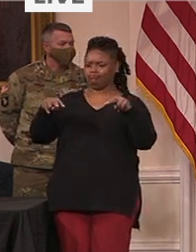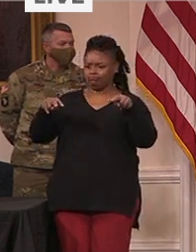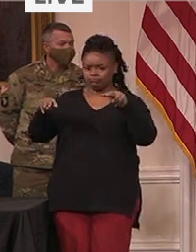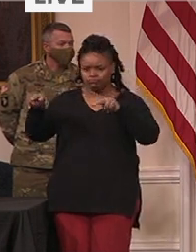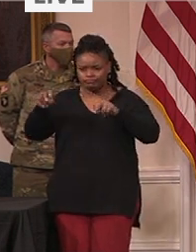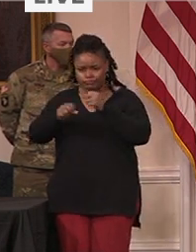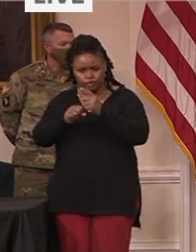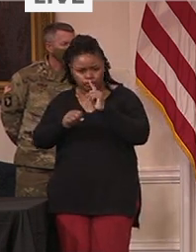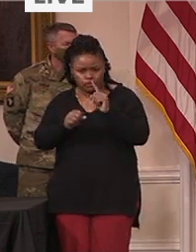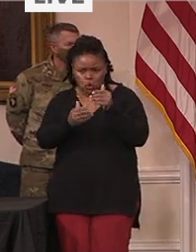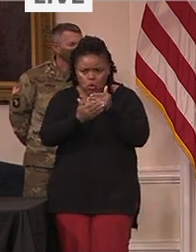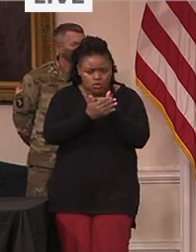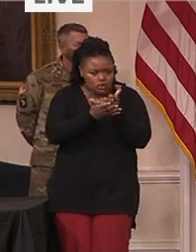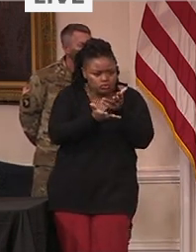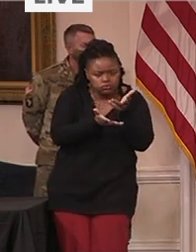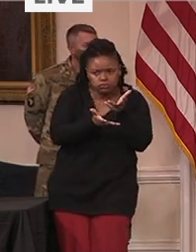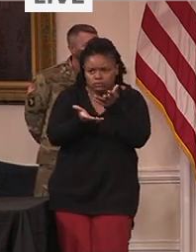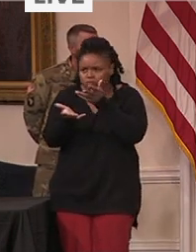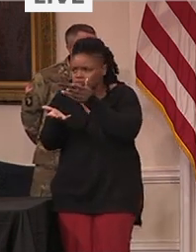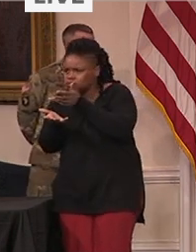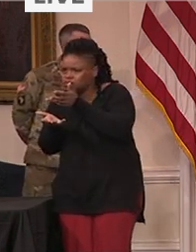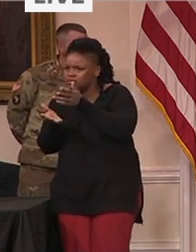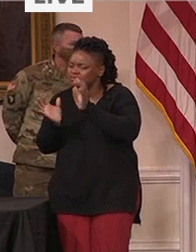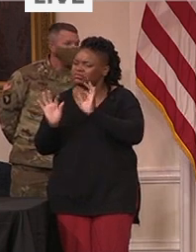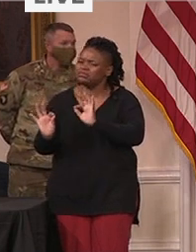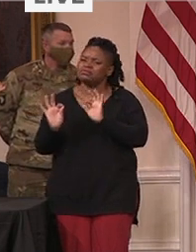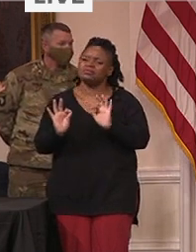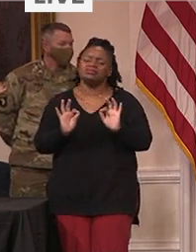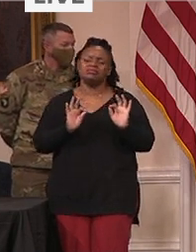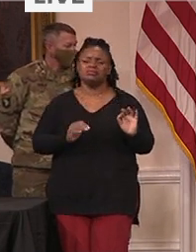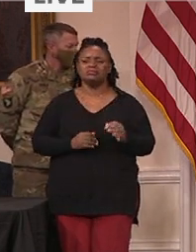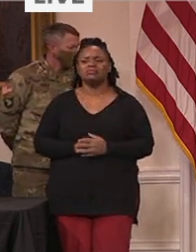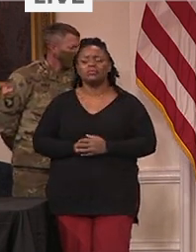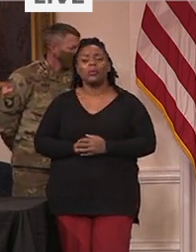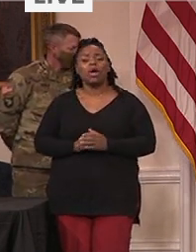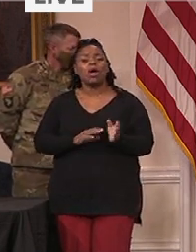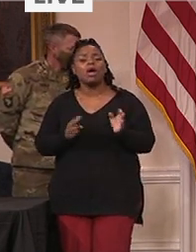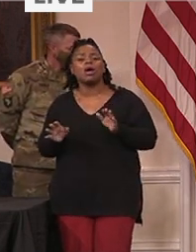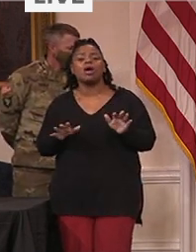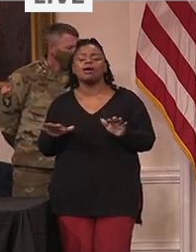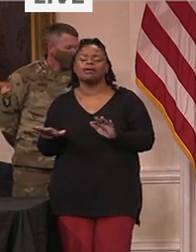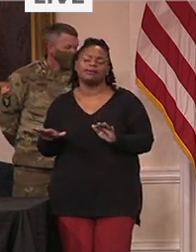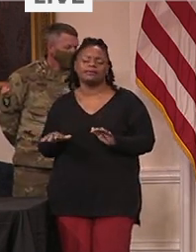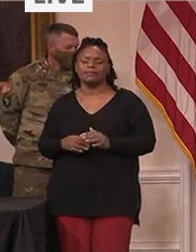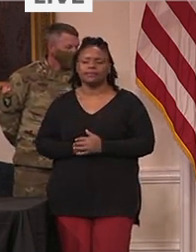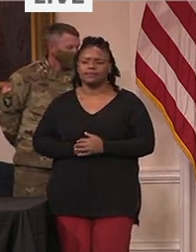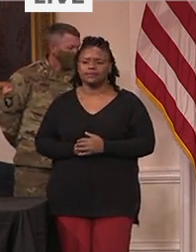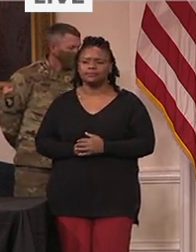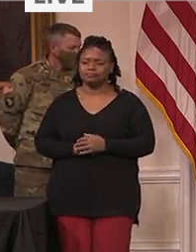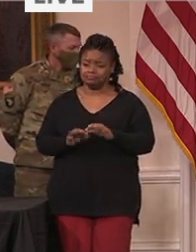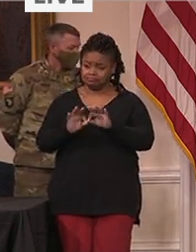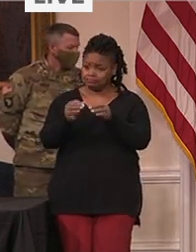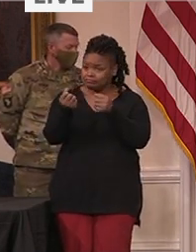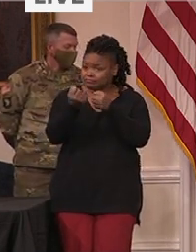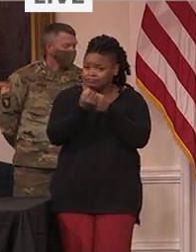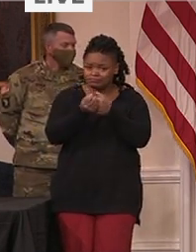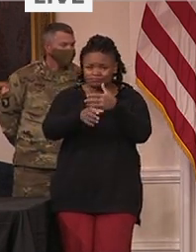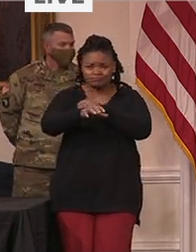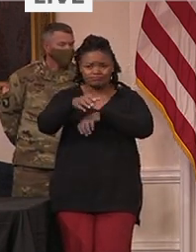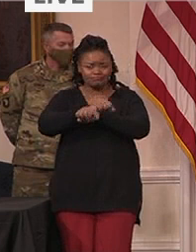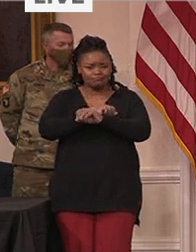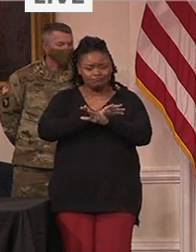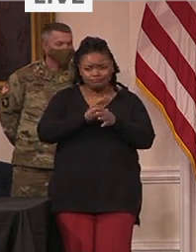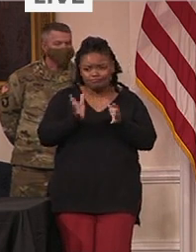with CVS and Walgreens to continue monitoring their progress and seeing what we can do to help them continue to ramp up their